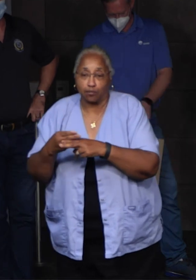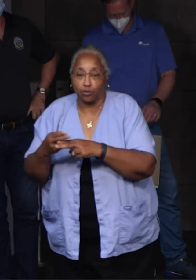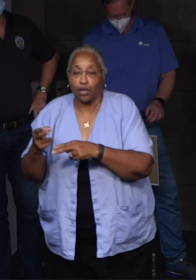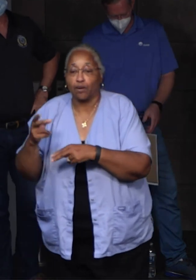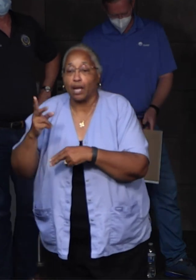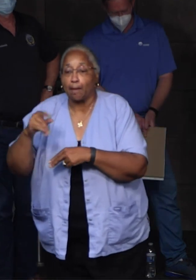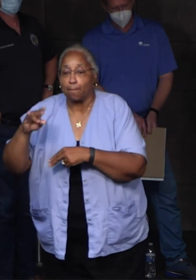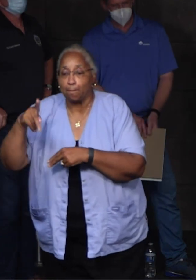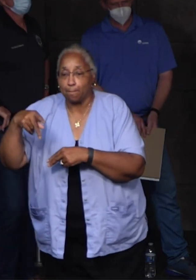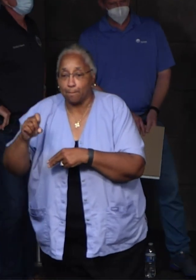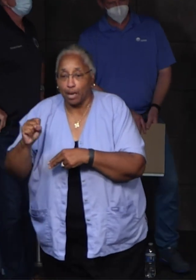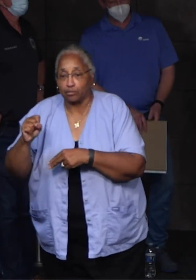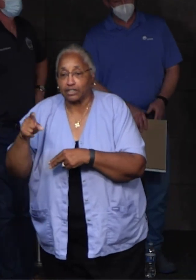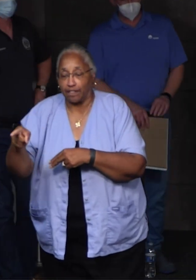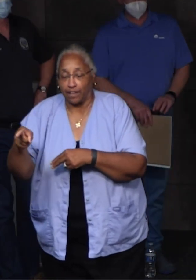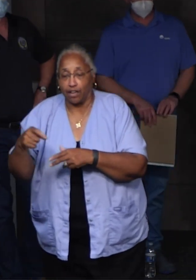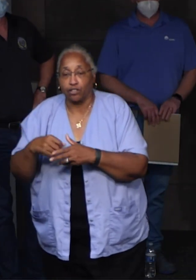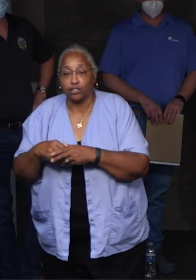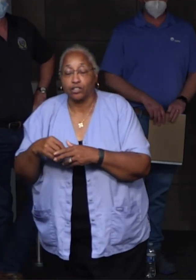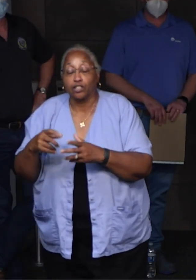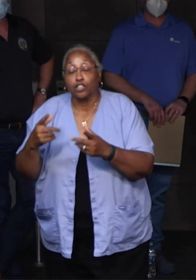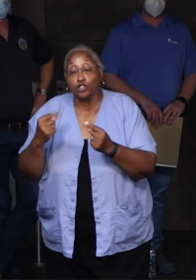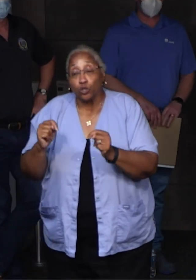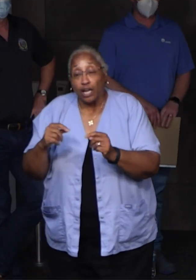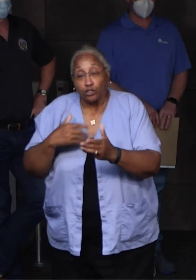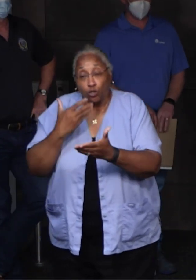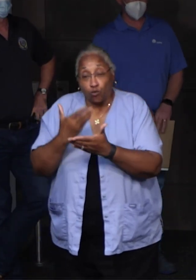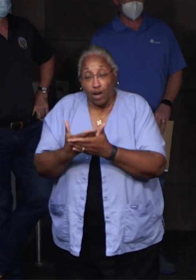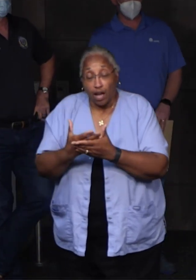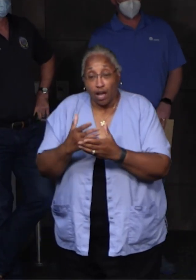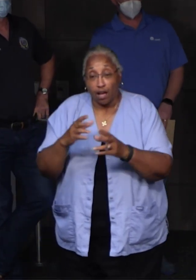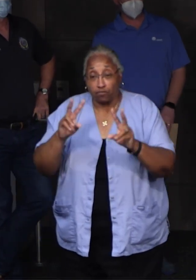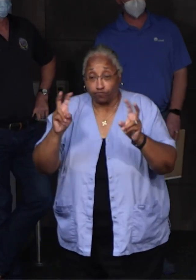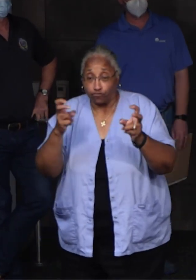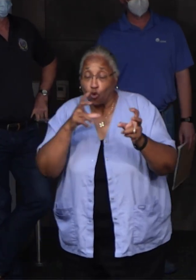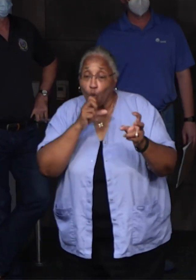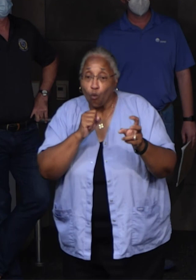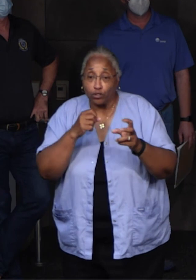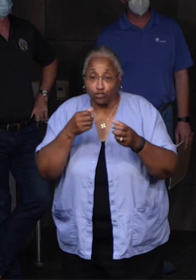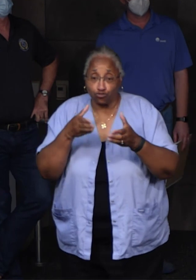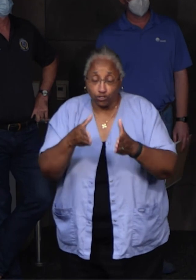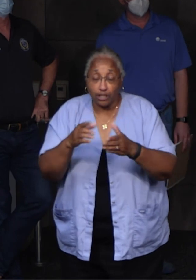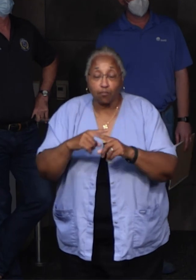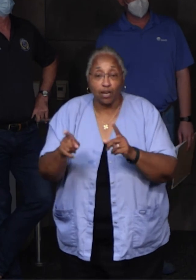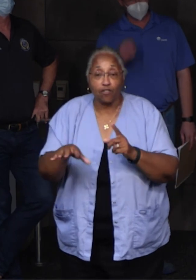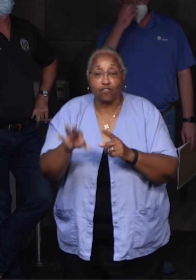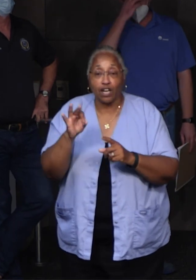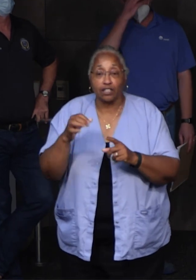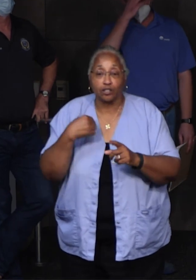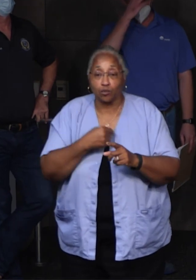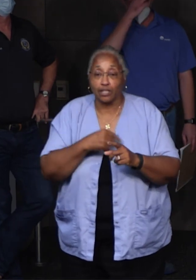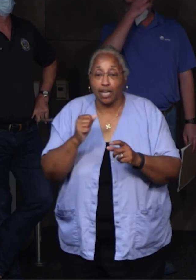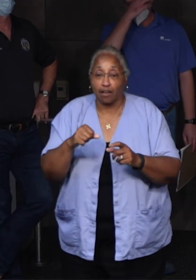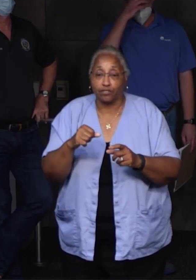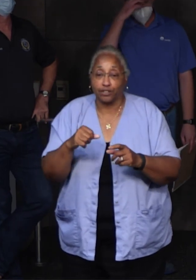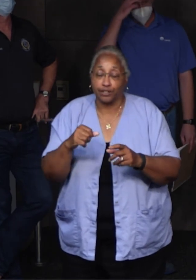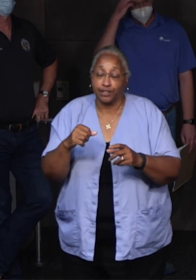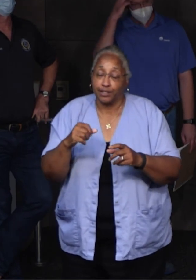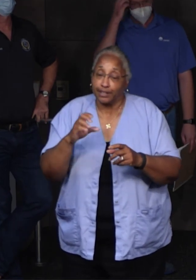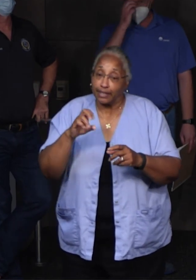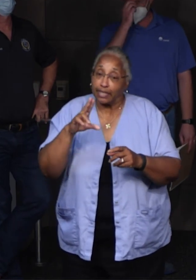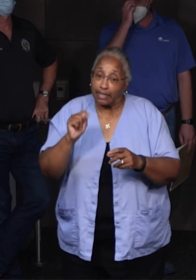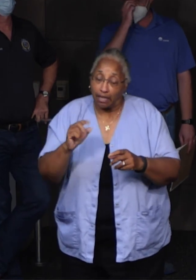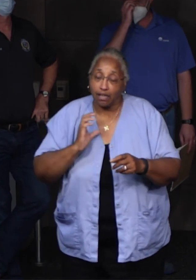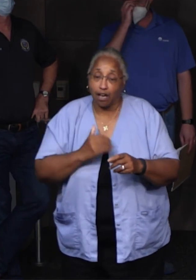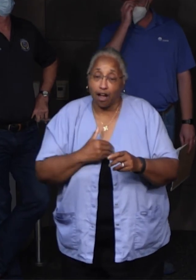station. We tried to get to the Orange Street pump station, but unfortunately, we found out we're going to have to cut our way there. So we'll have that equipment